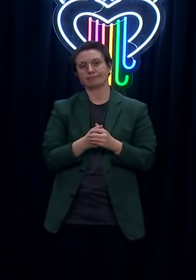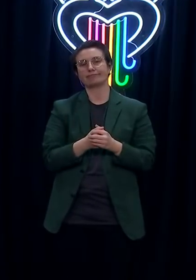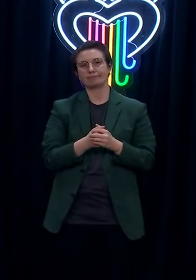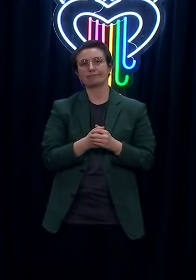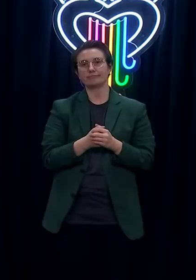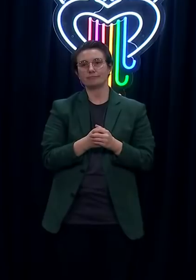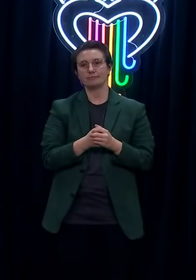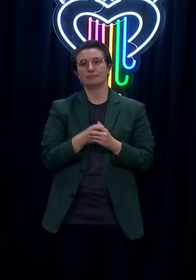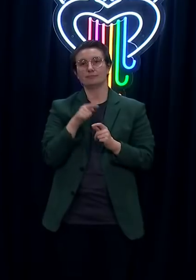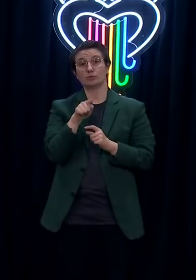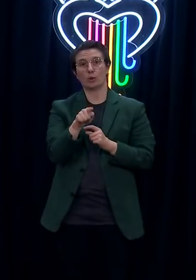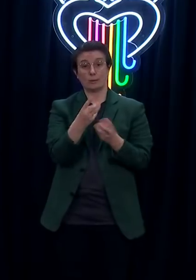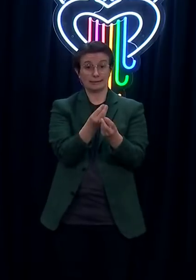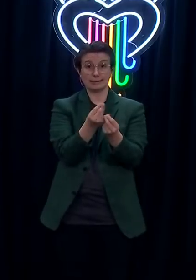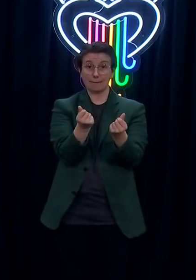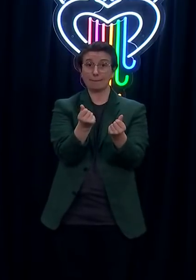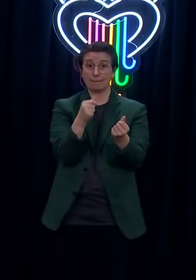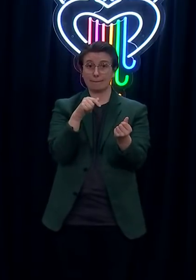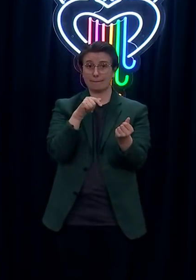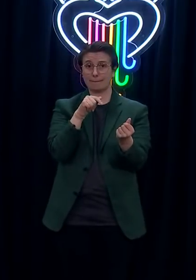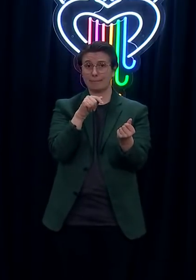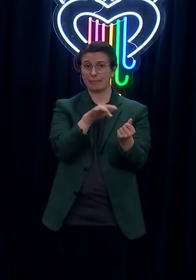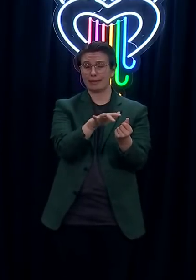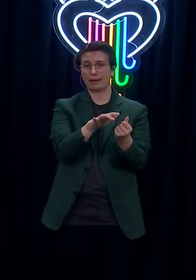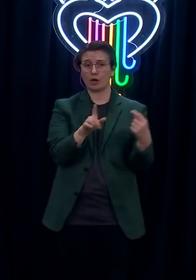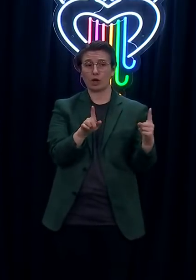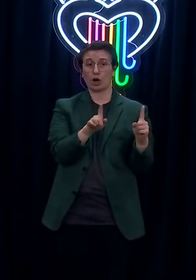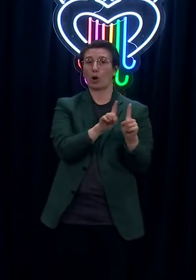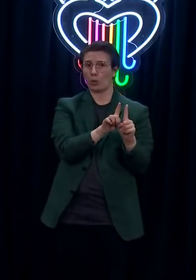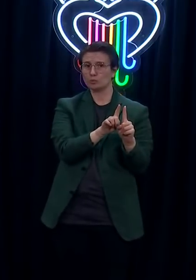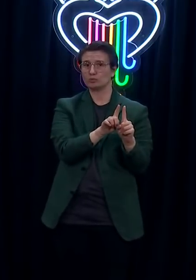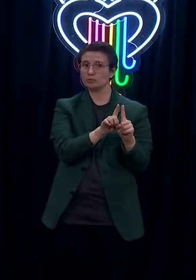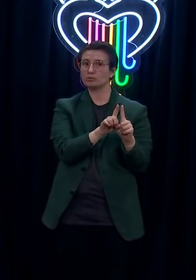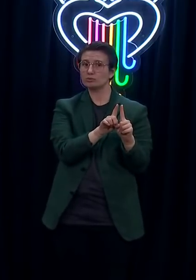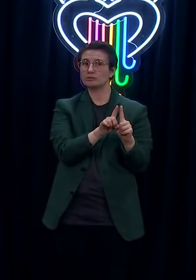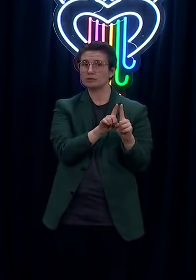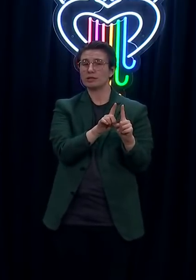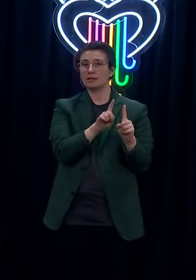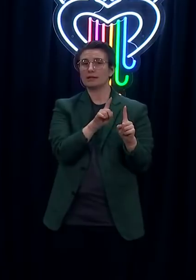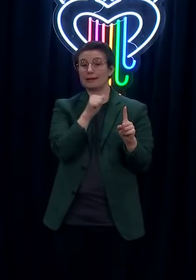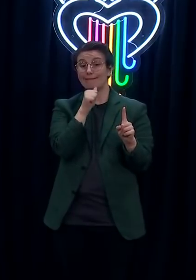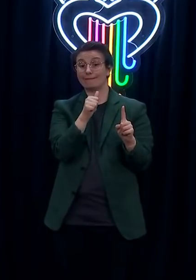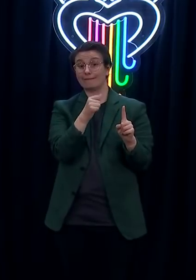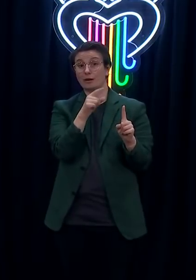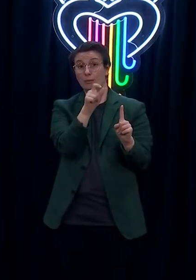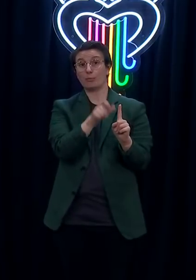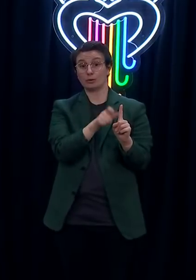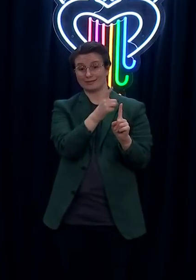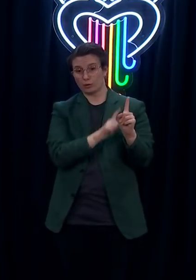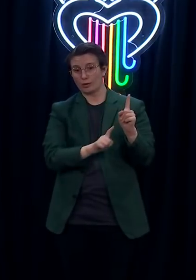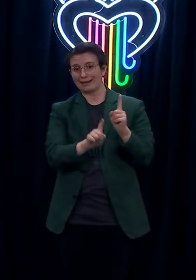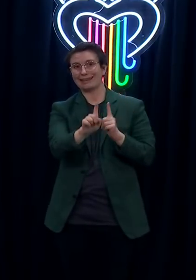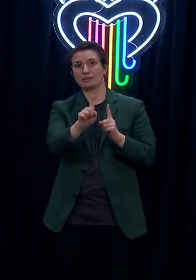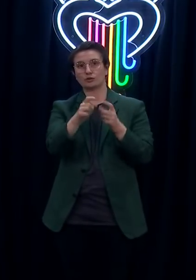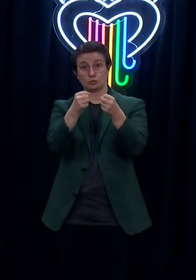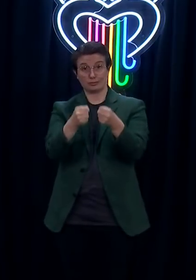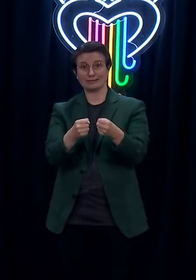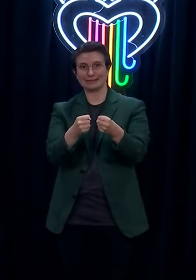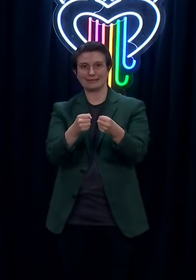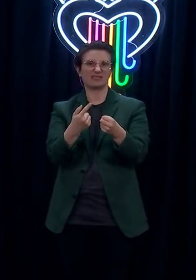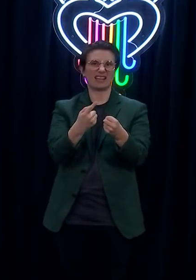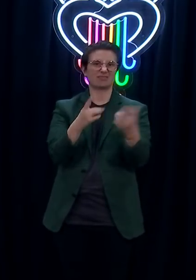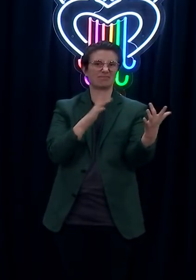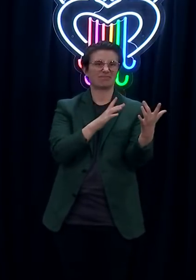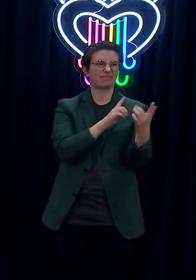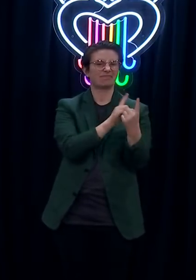Where they've identified close contacts through the process of putting someone in custody, they've been treated in a similar way and kept secure and will